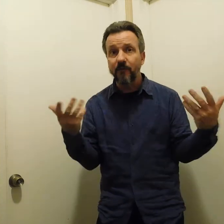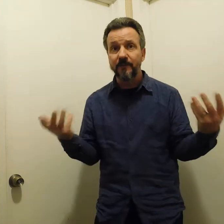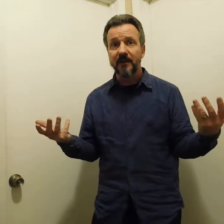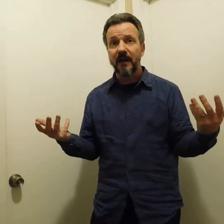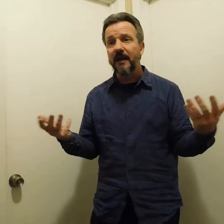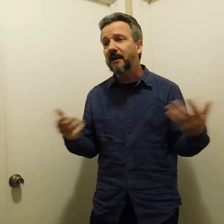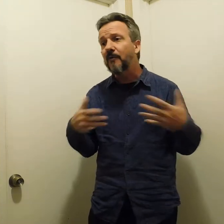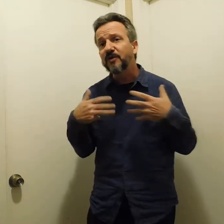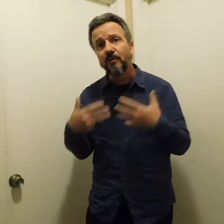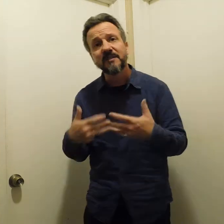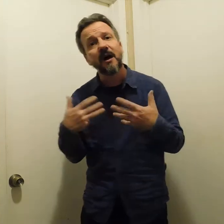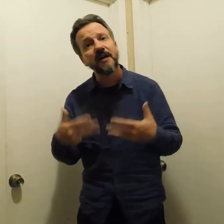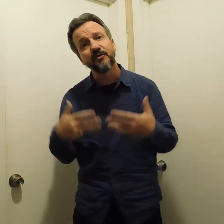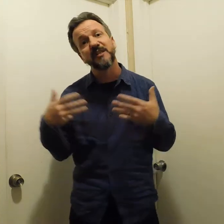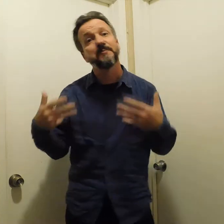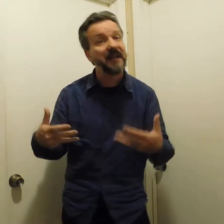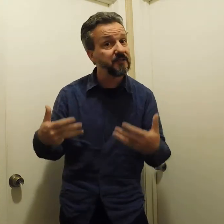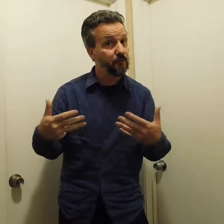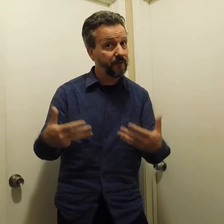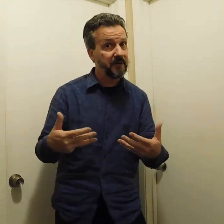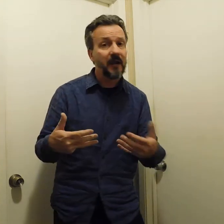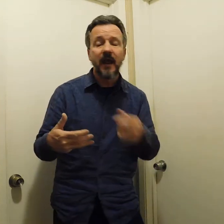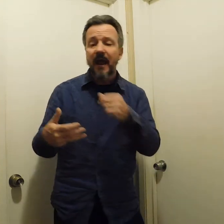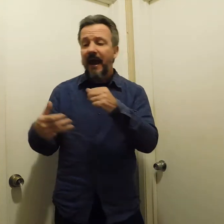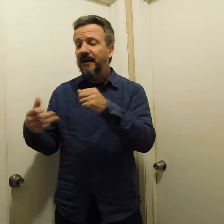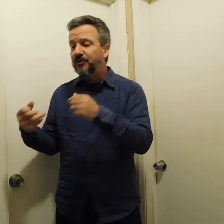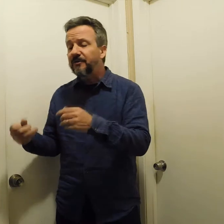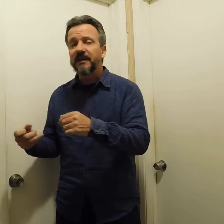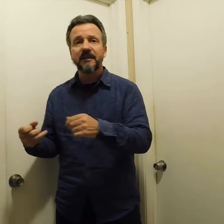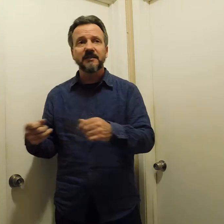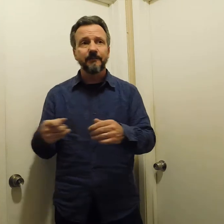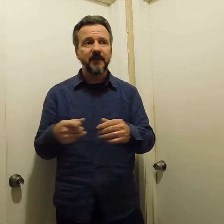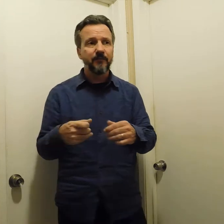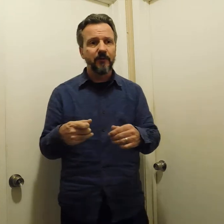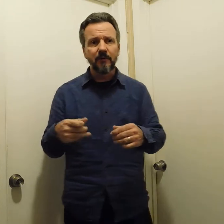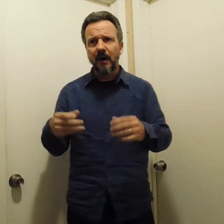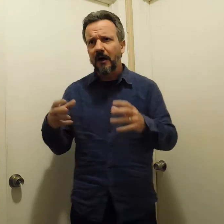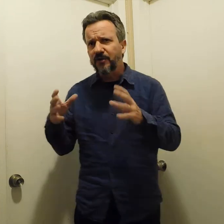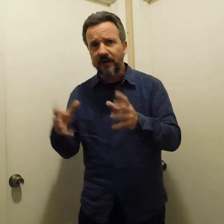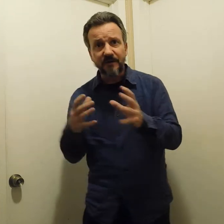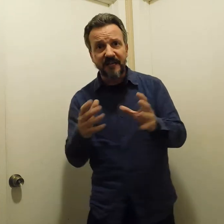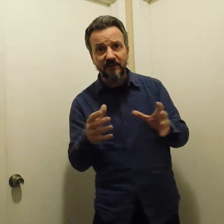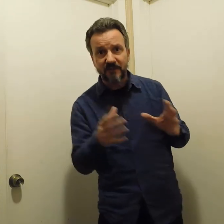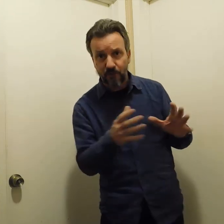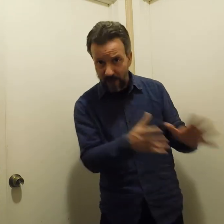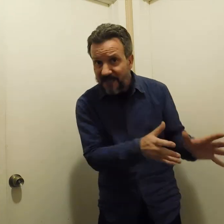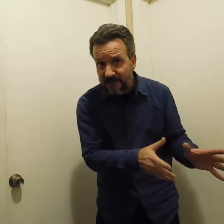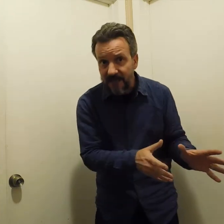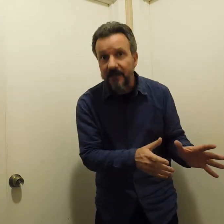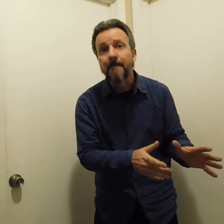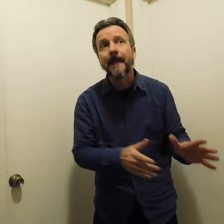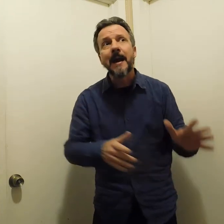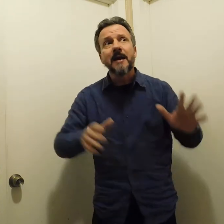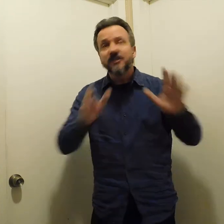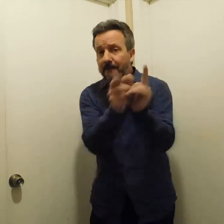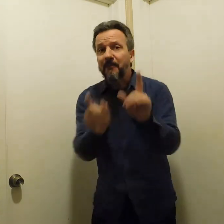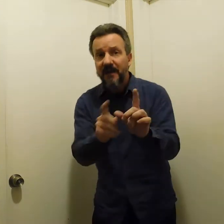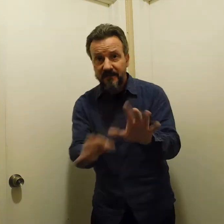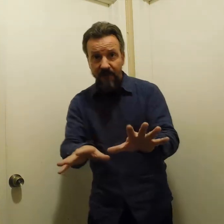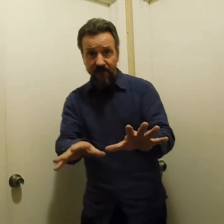women and I was always taught to respect women. And I do think that some people don't understand what sexual harassment is. So let me break it down for